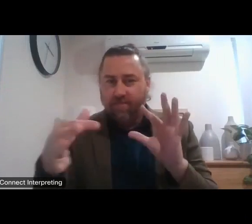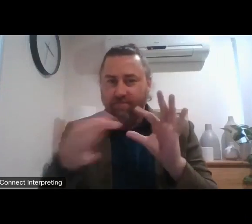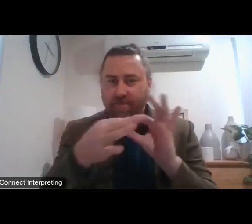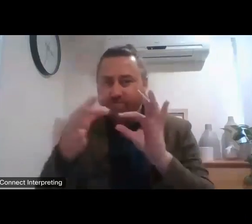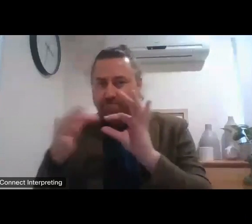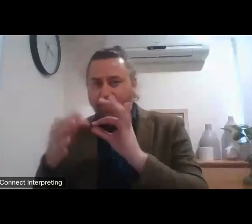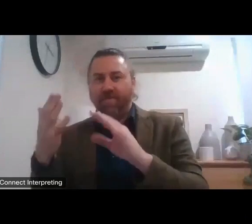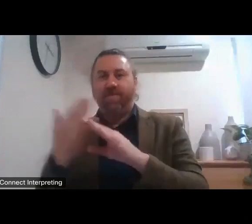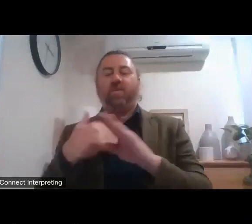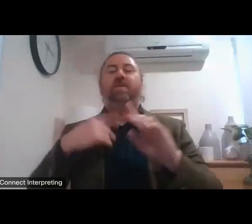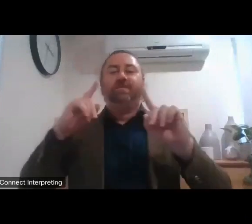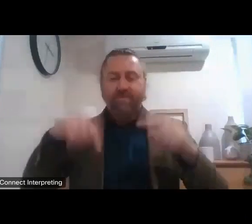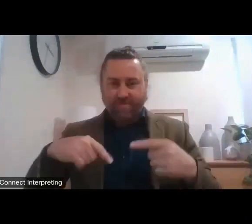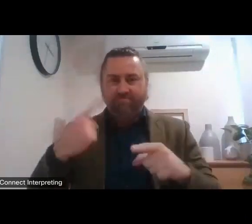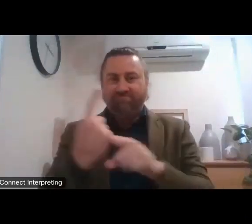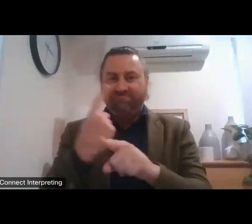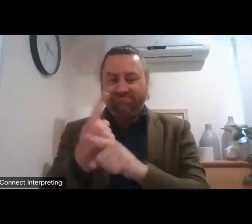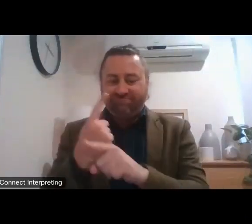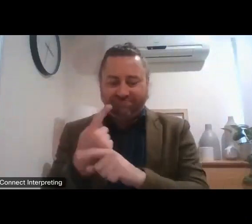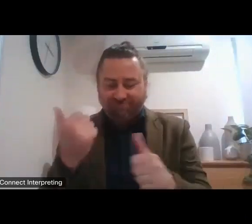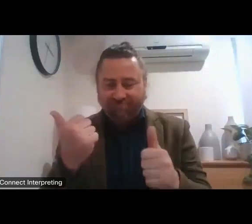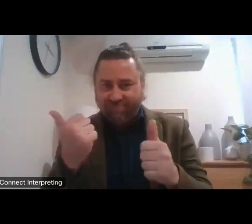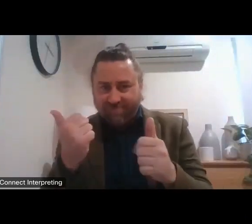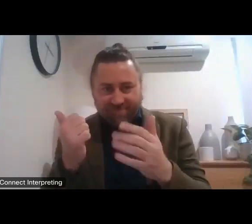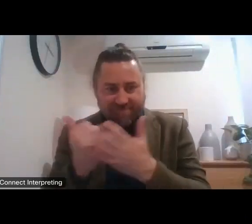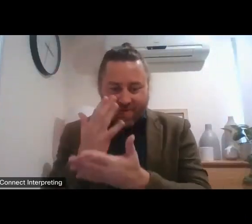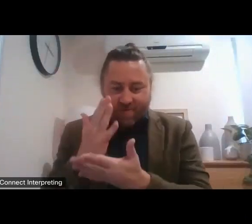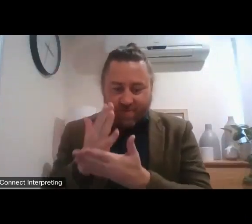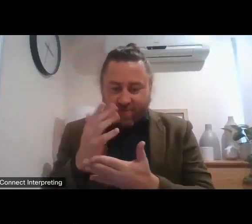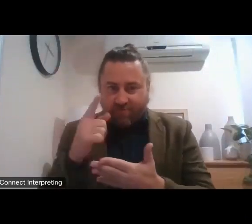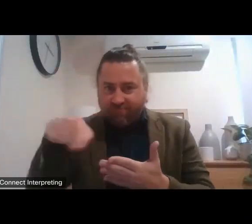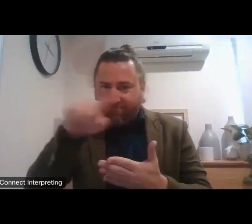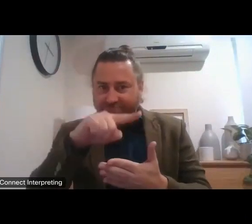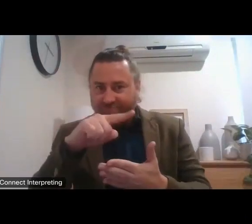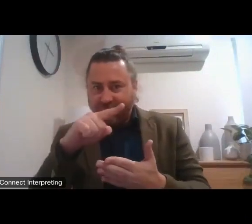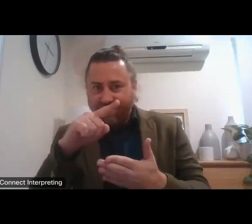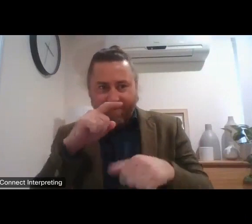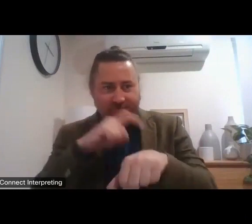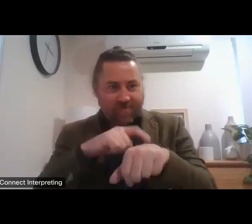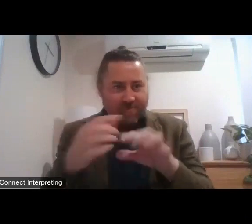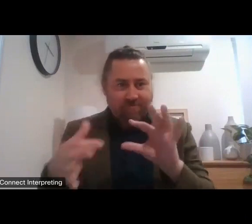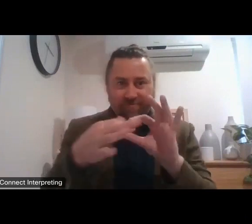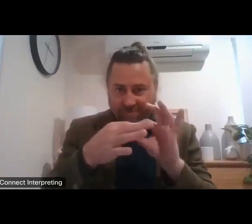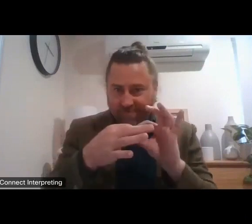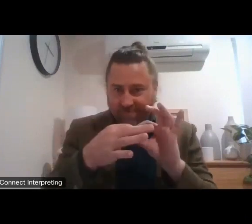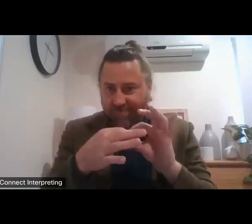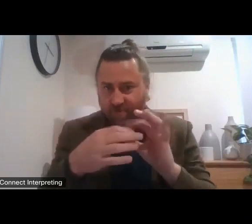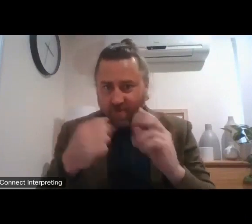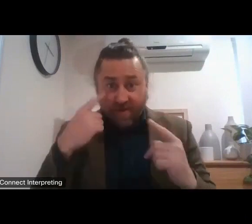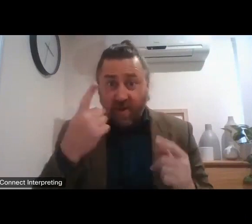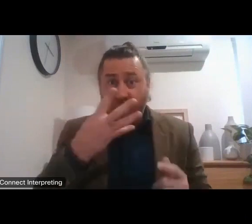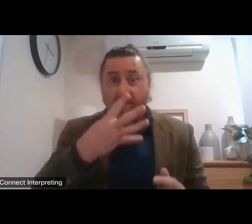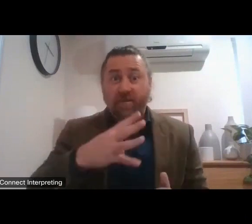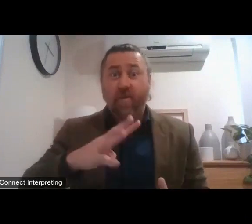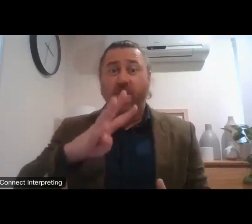started to make sure that we've given people time to connect. I can see we've already got 400